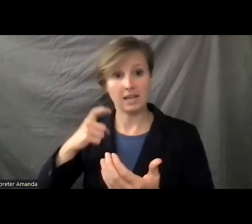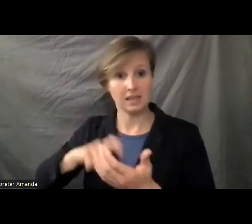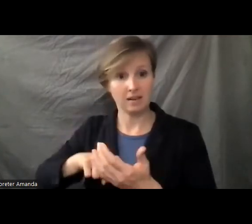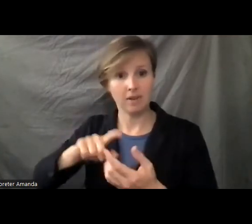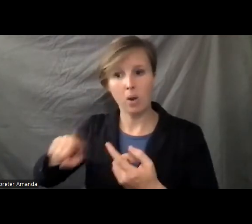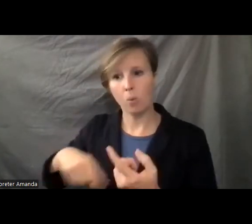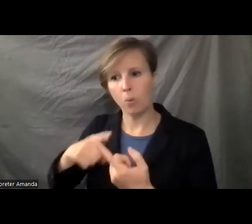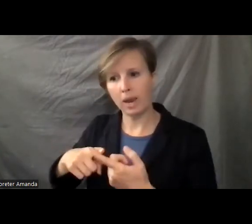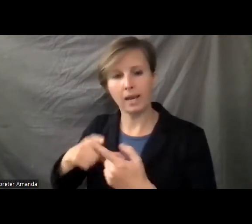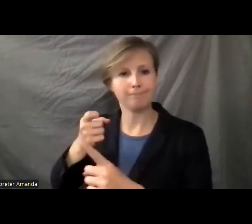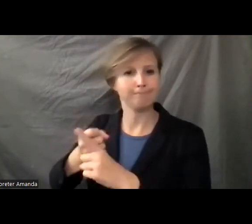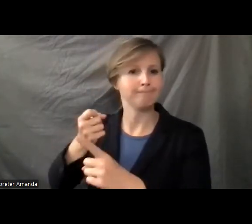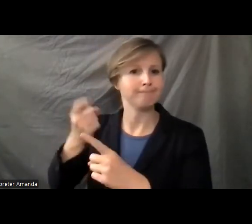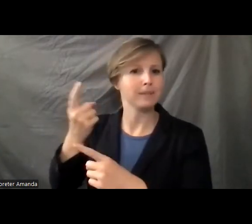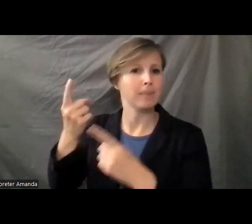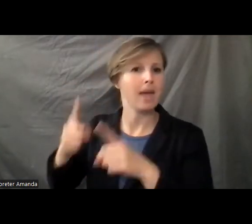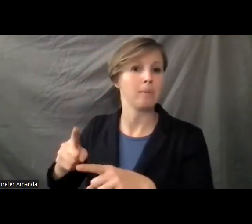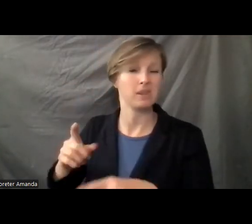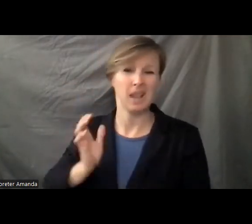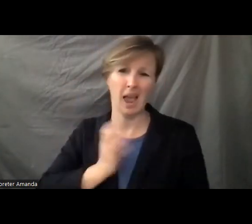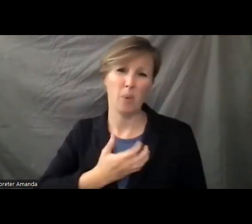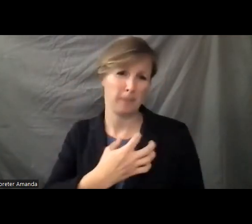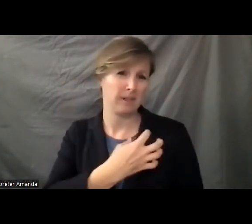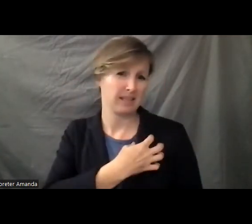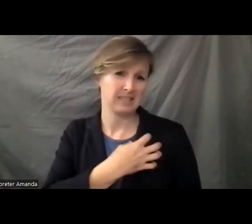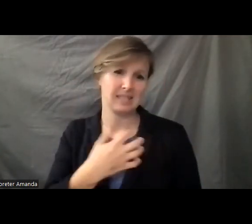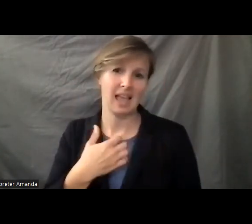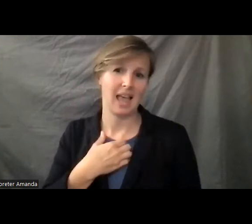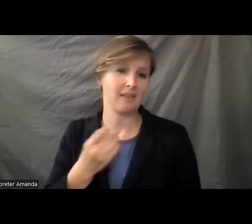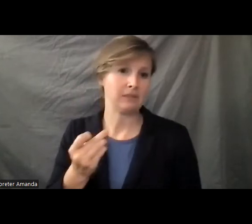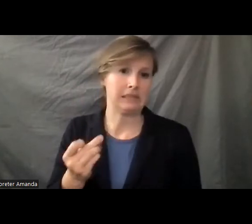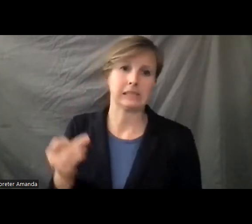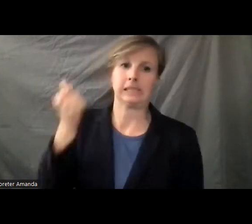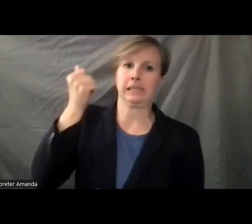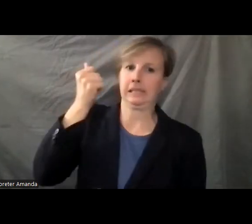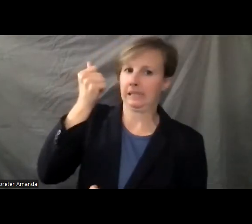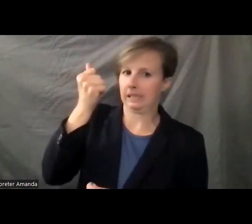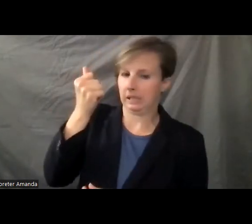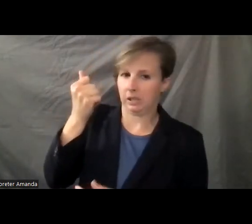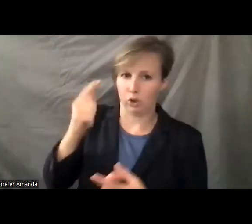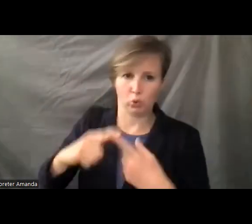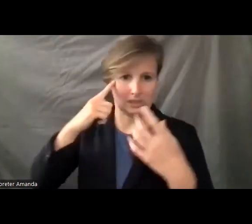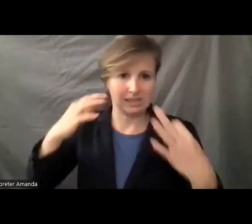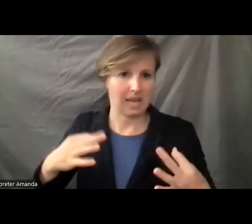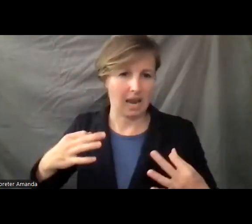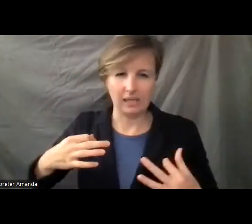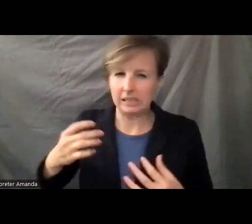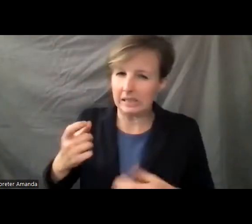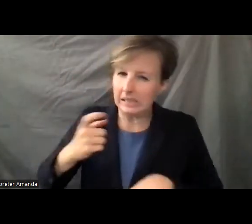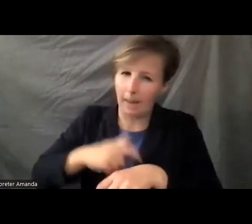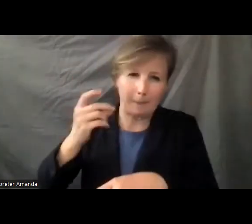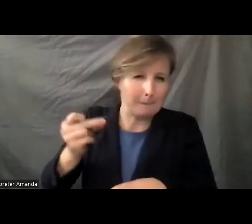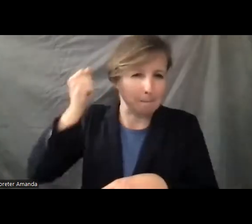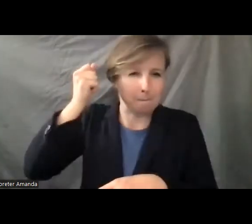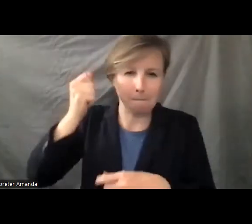moment. As you know, our police officers have split seconds to make a decision. And so the more we equip them with the